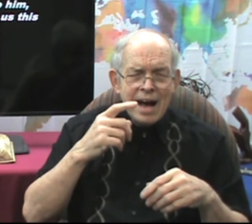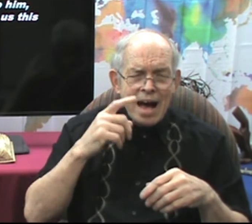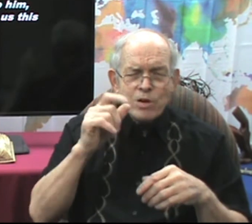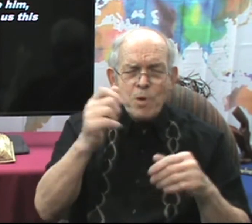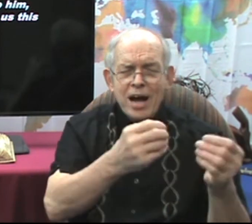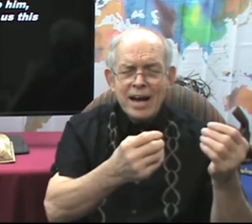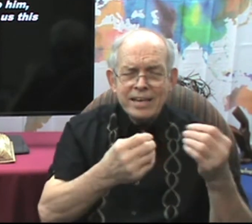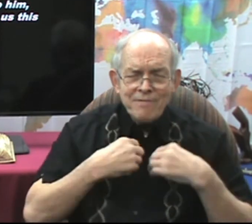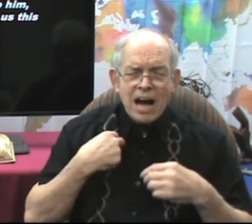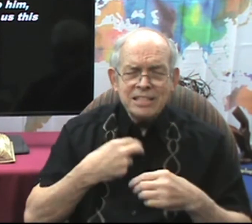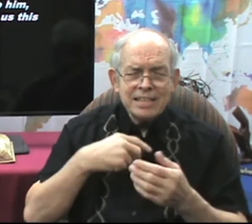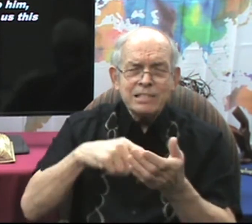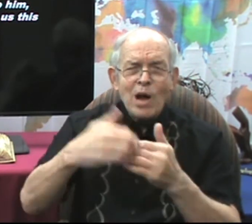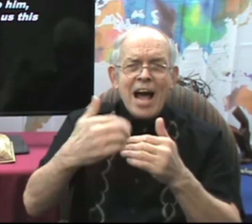Everyone. Give. Us. This bread.